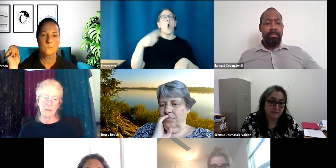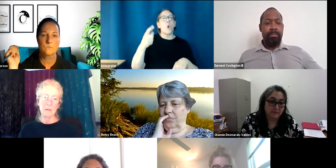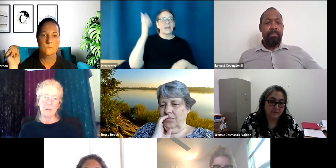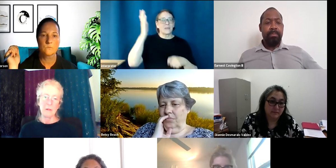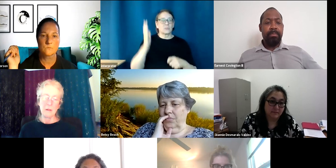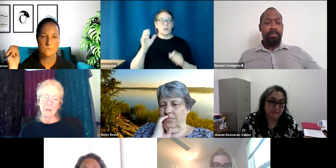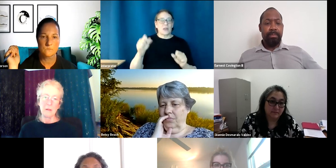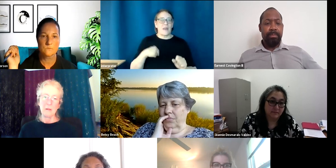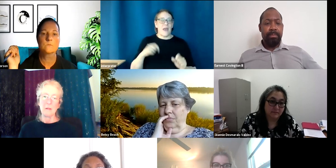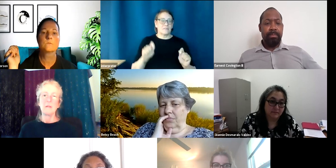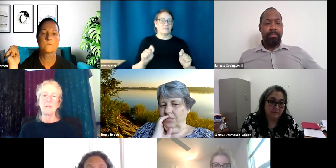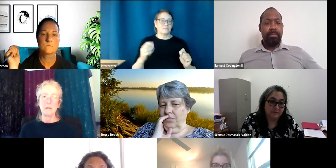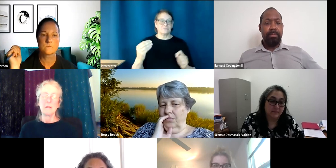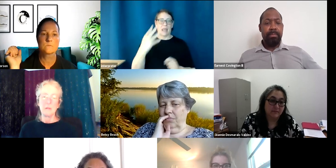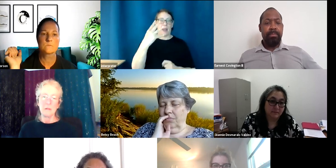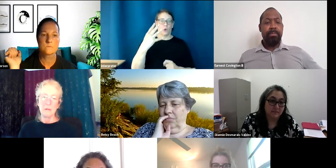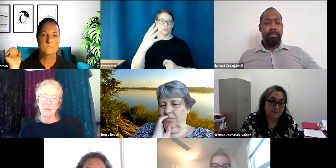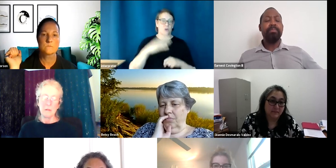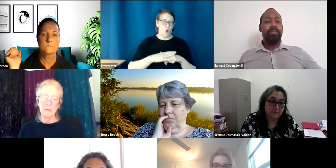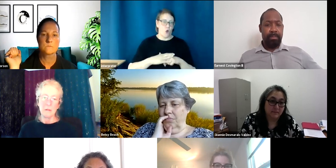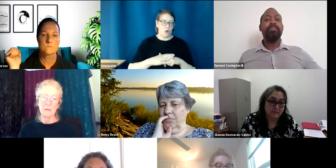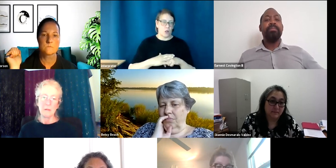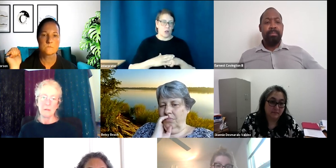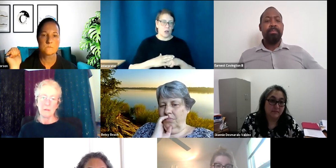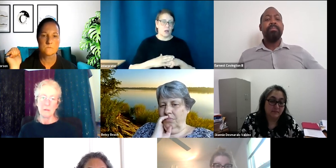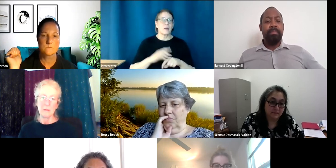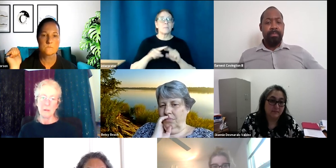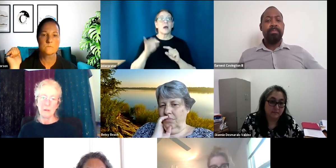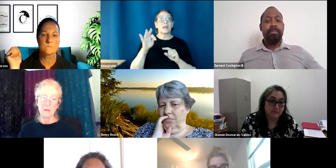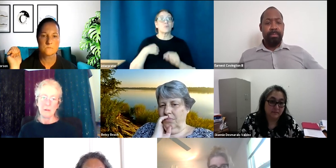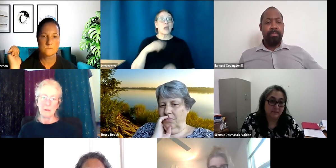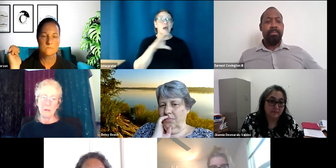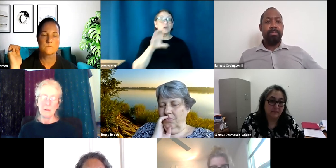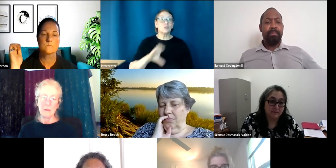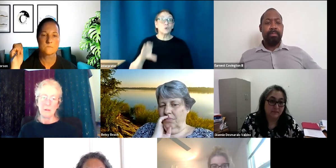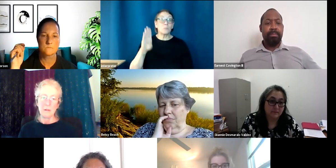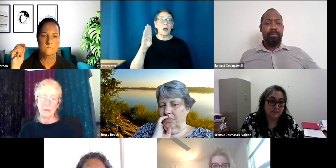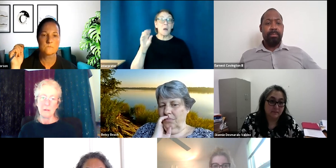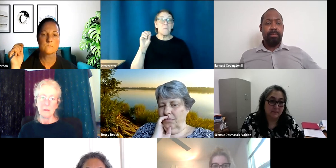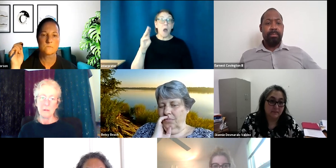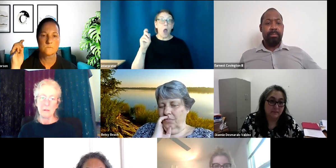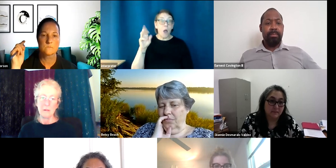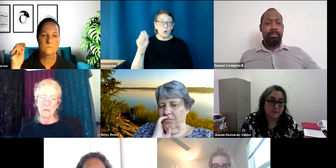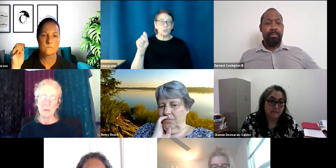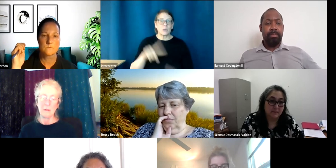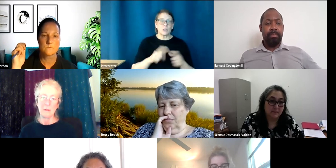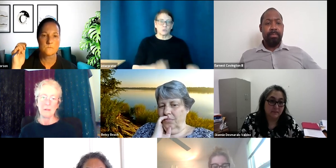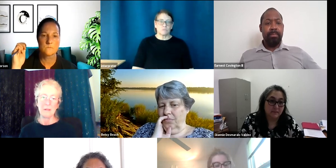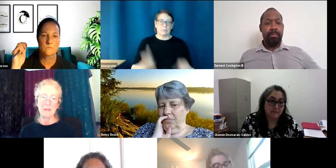their cameras on. Um, but, um, if we have zoom bombers, we need to get them out. Um, people that are inappropriate,